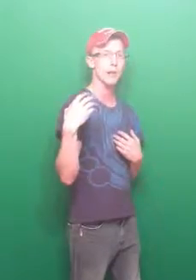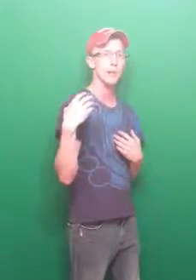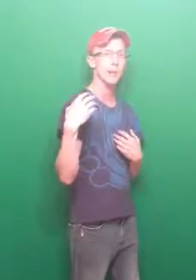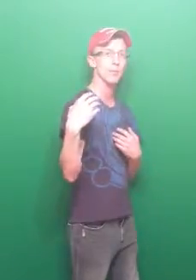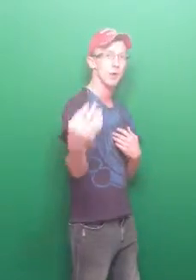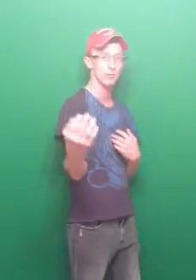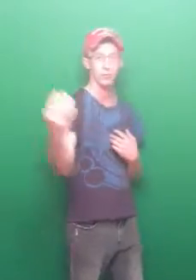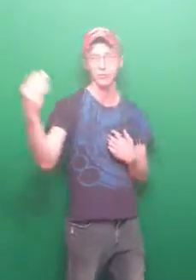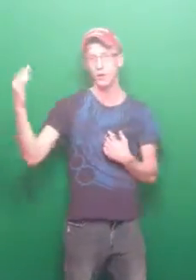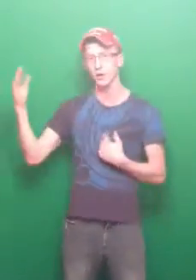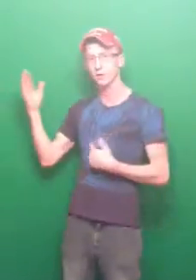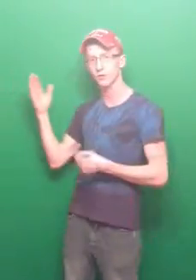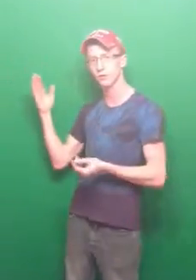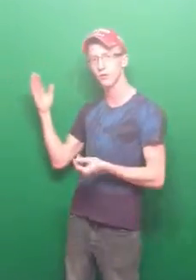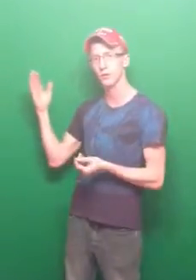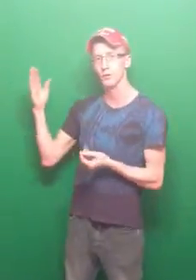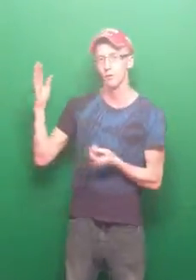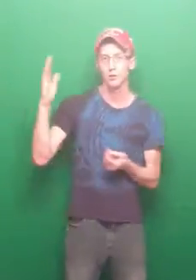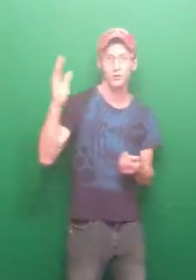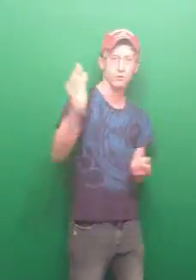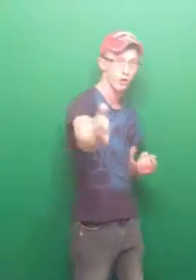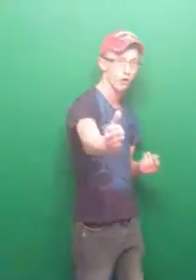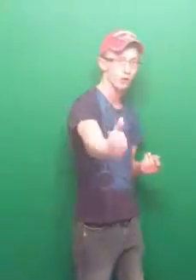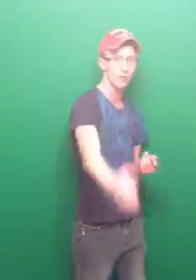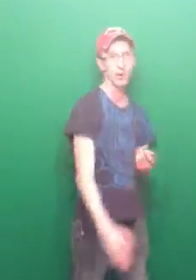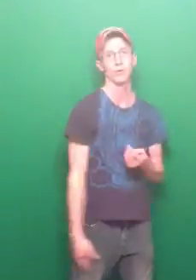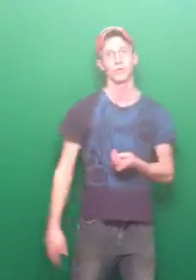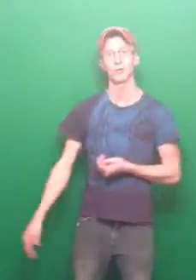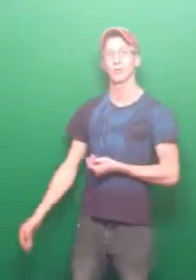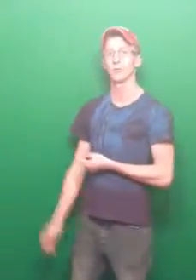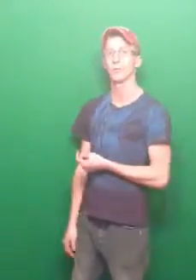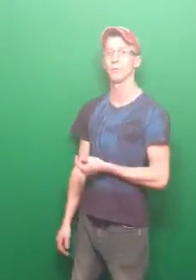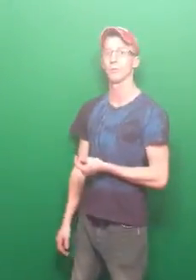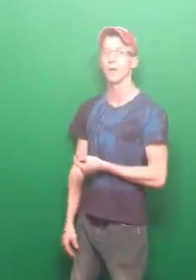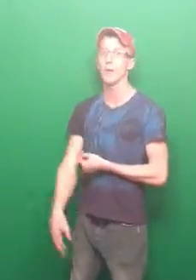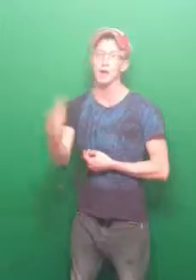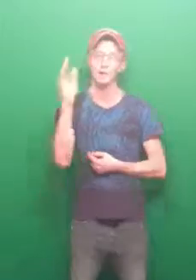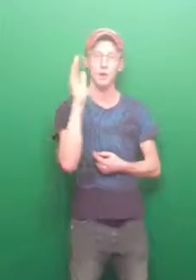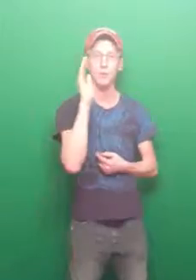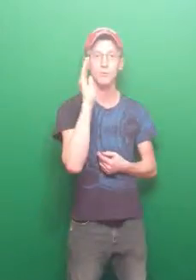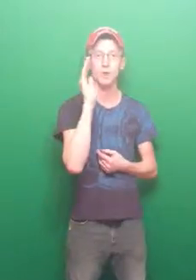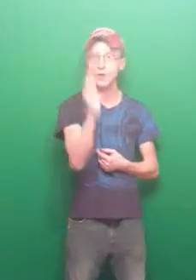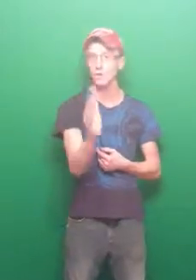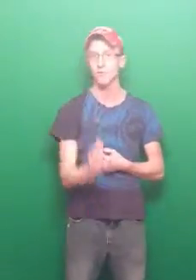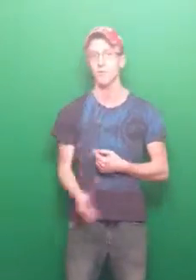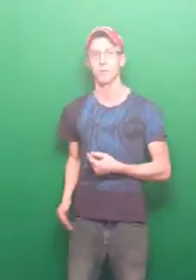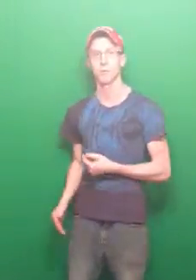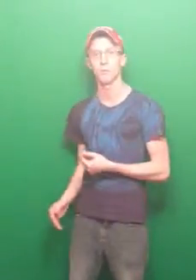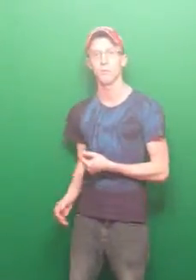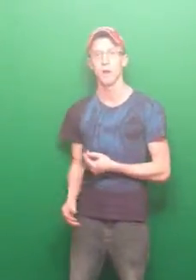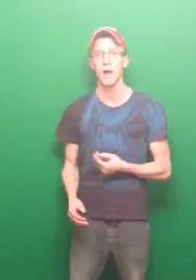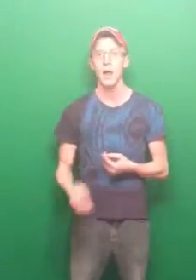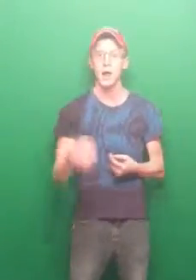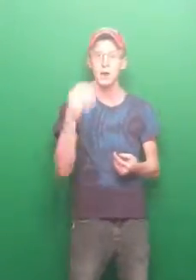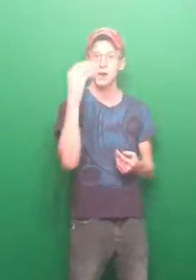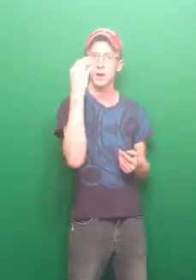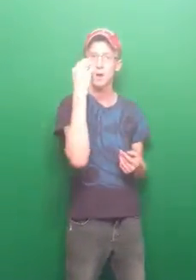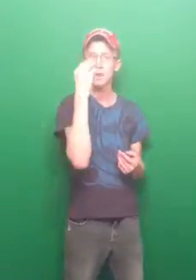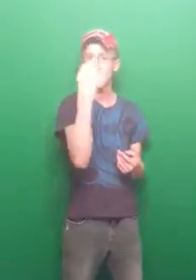my breakthrough is to serve others. And that's what I'm here for. And my